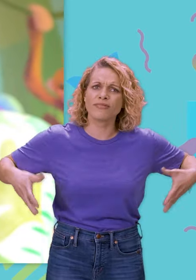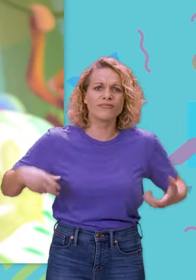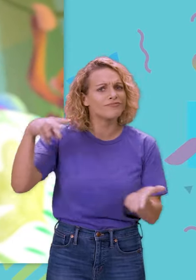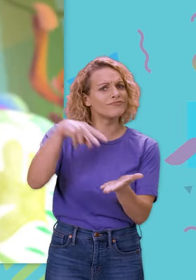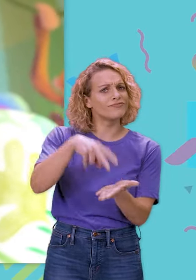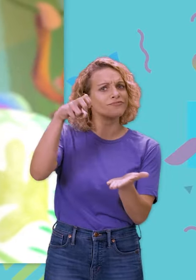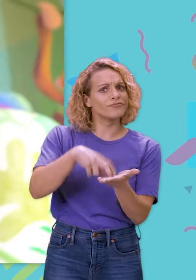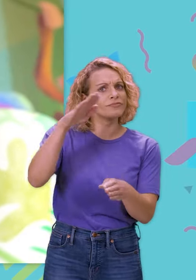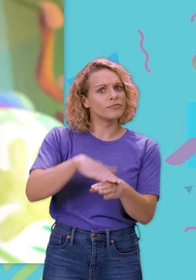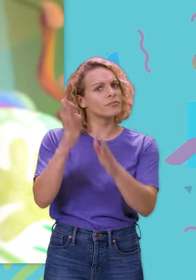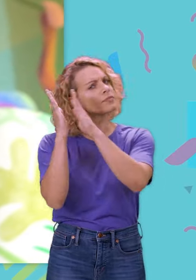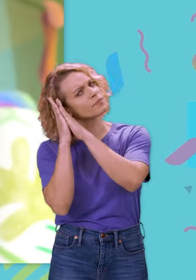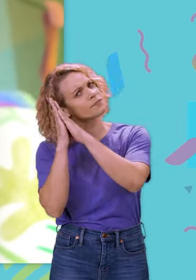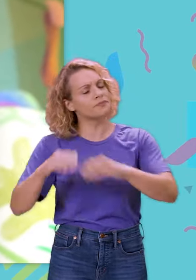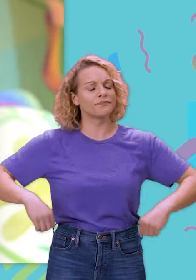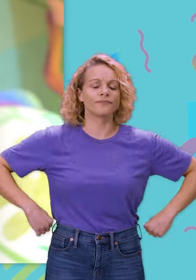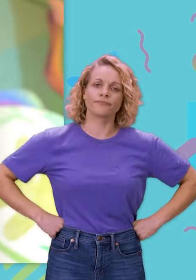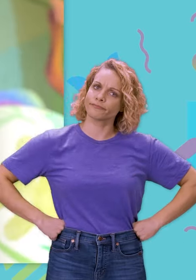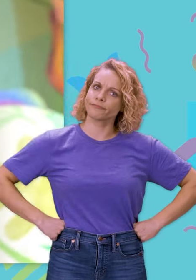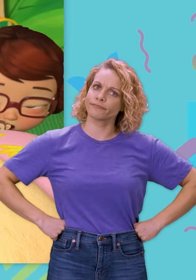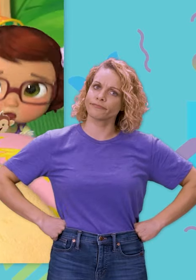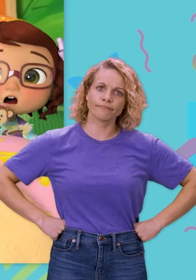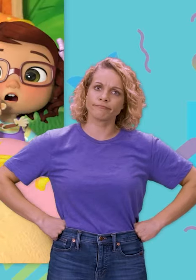monkeys jumping on the bed Oh!